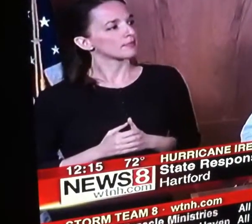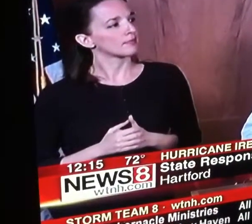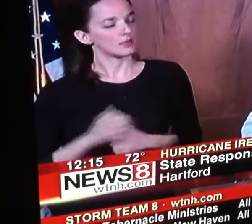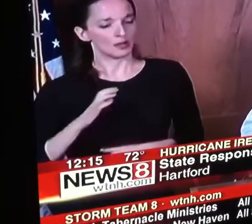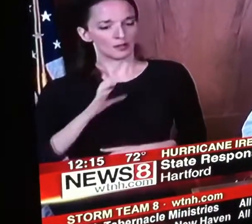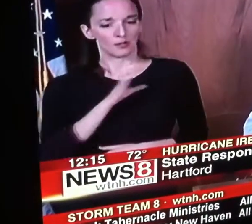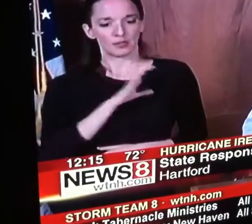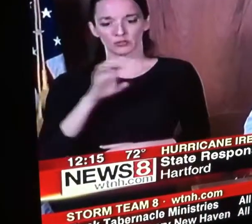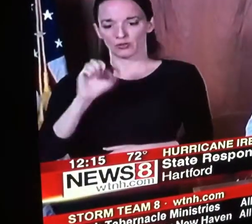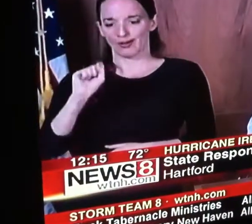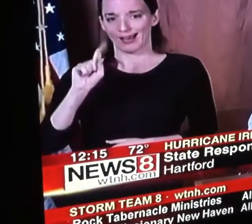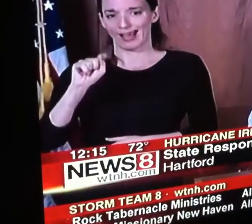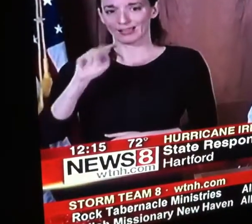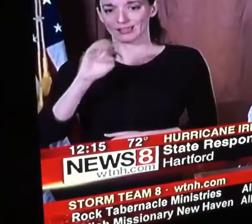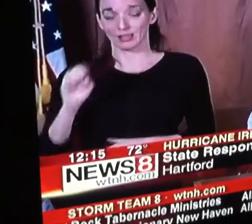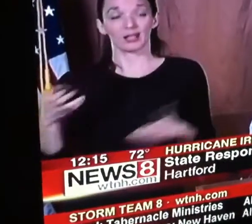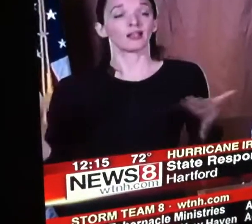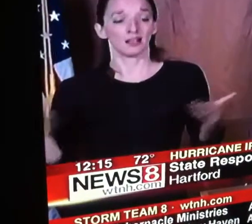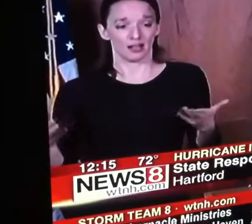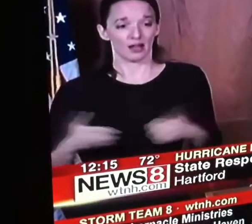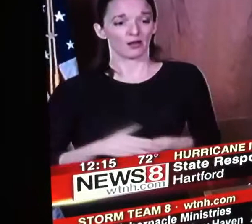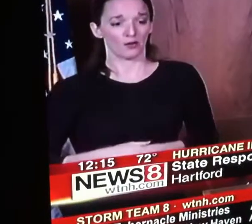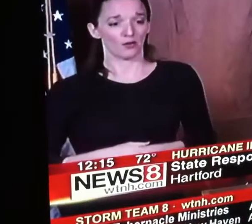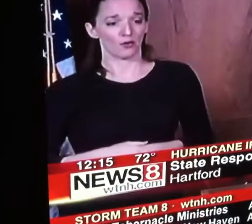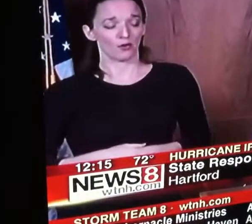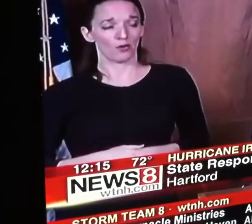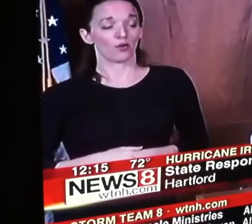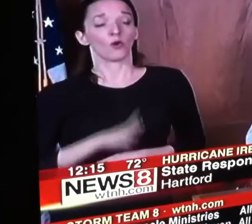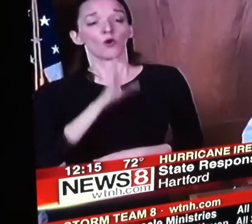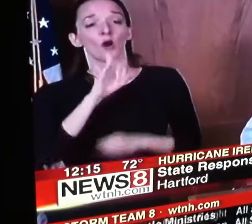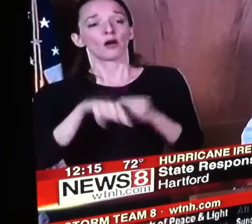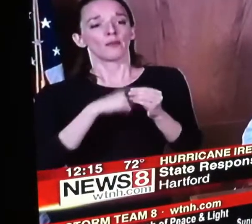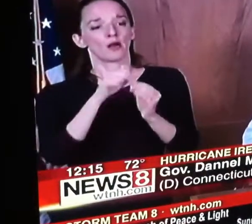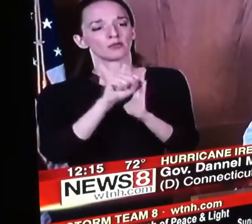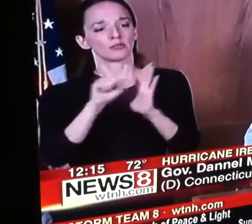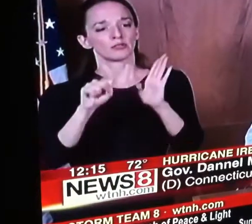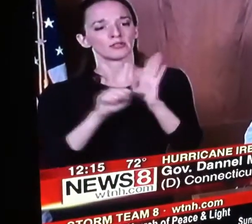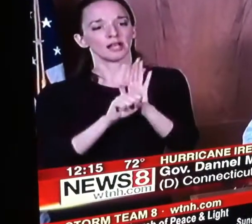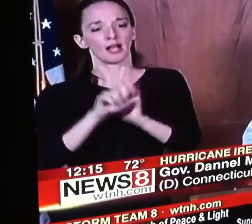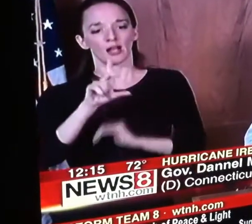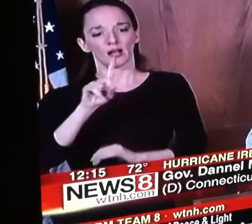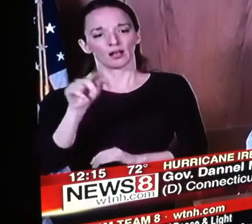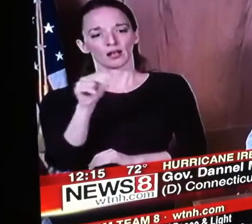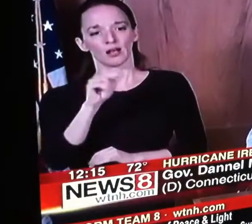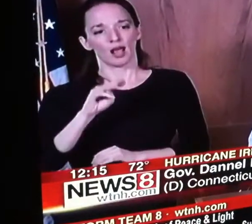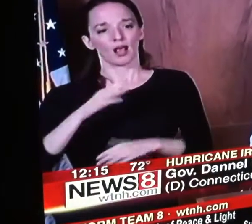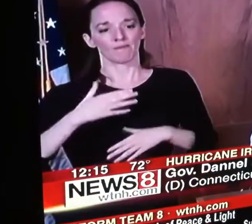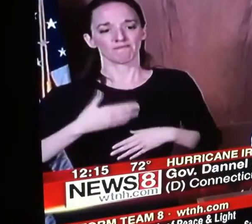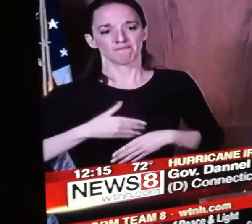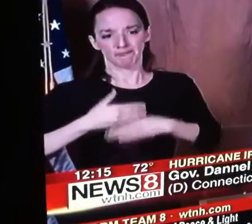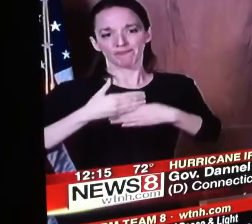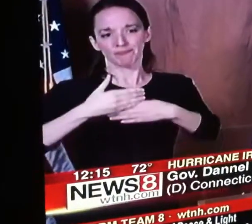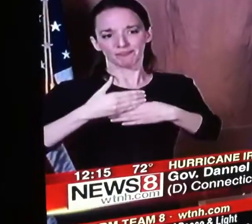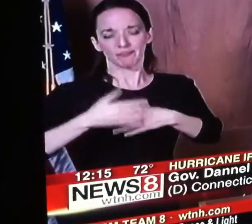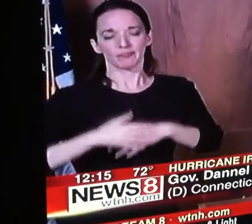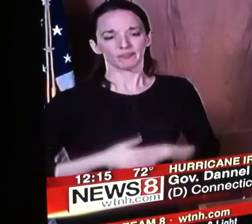here i know that they've done with respect to state dams uh they're back out checking them now again i believe we did we did early in the storm